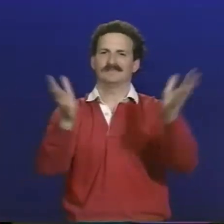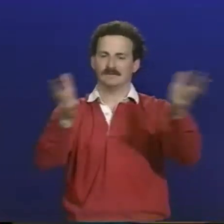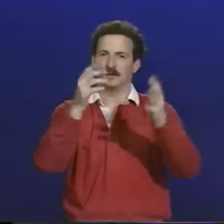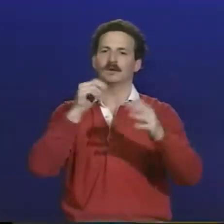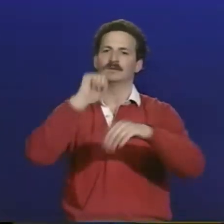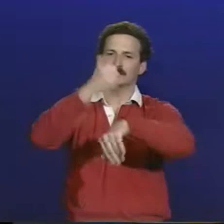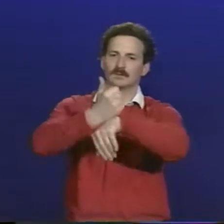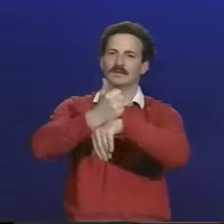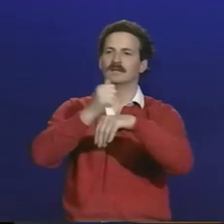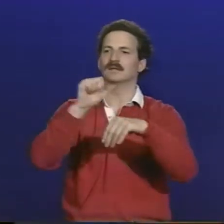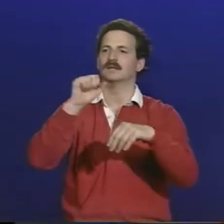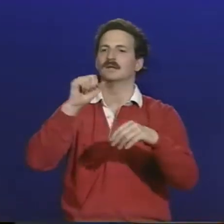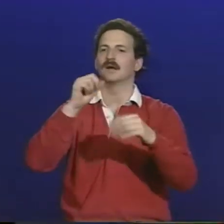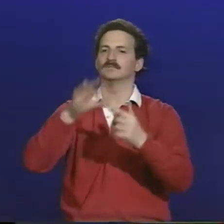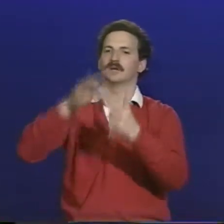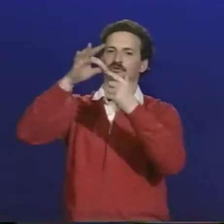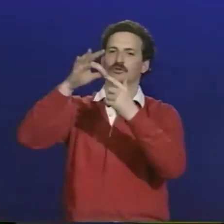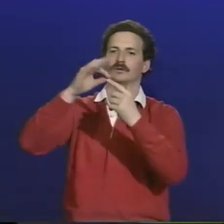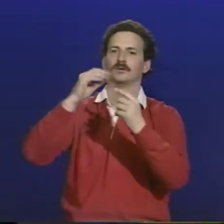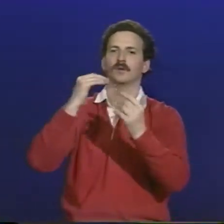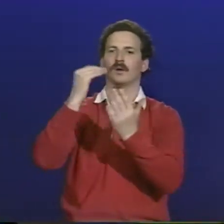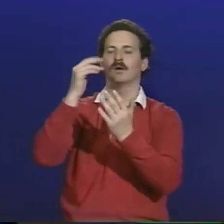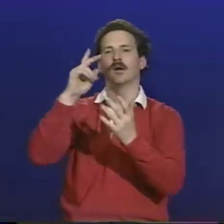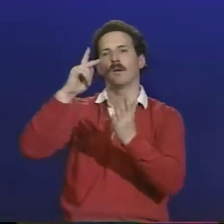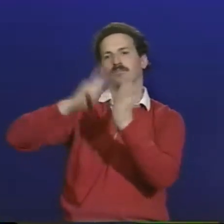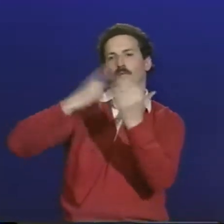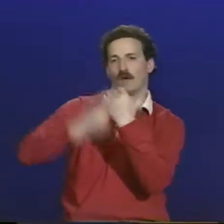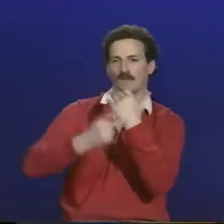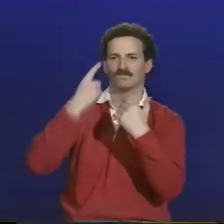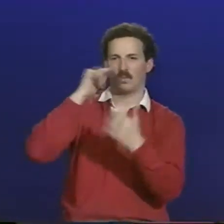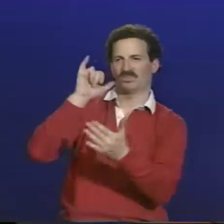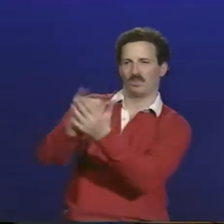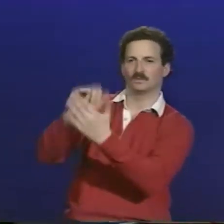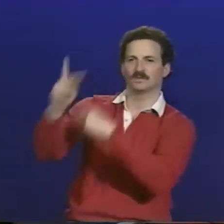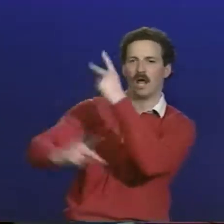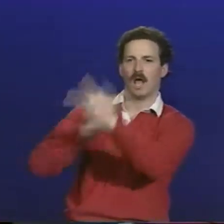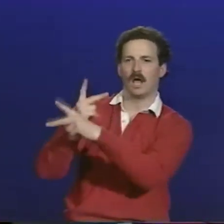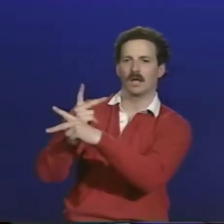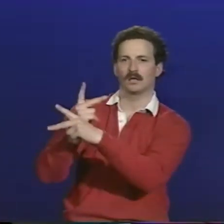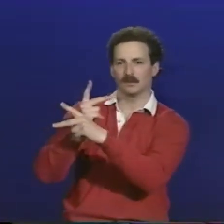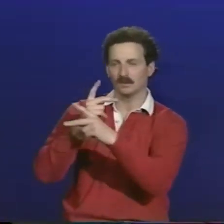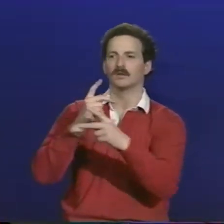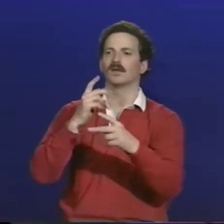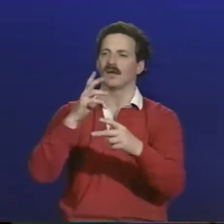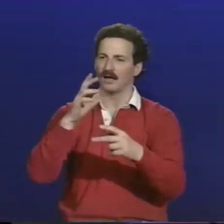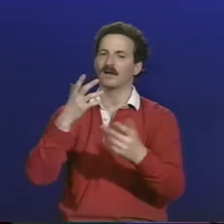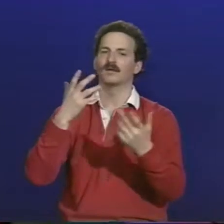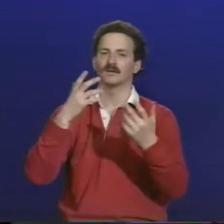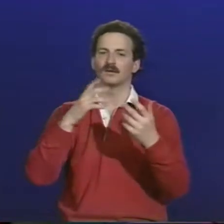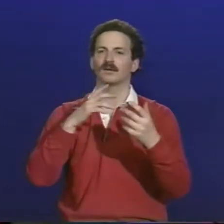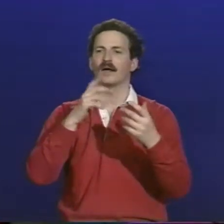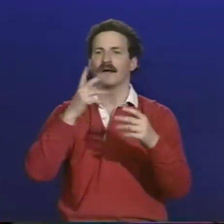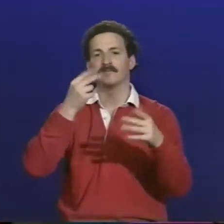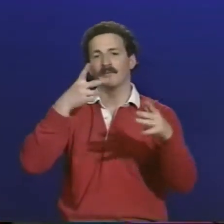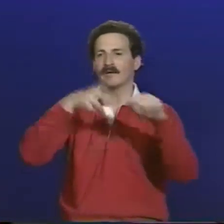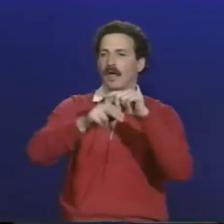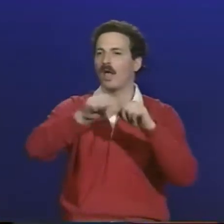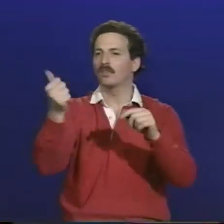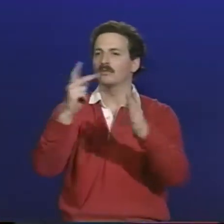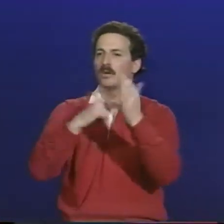I, as well as other parents who feel that there is a similar problem, need to join together to set up a program for those kinds of students who are perhaps a little